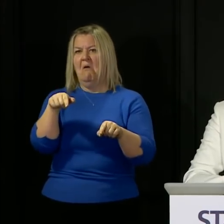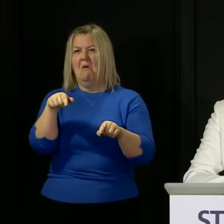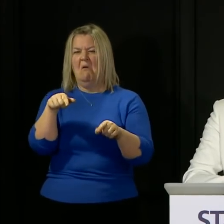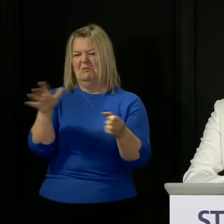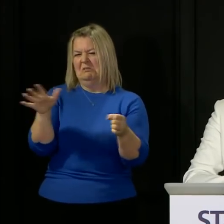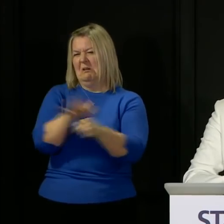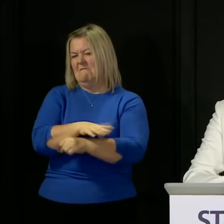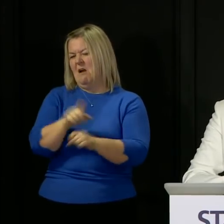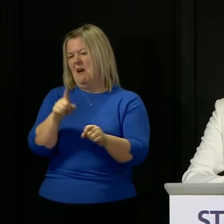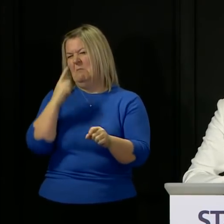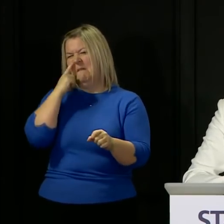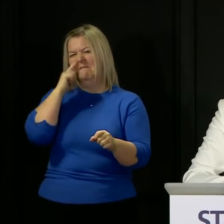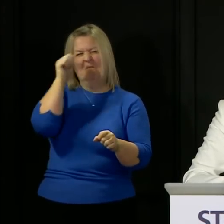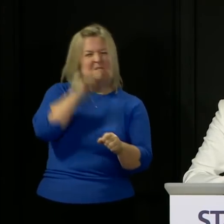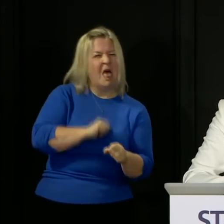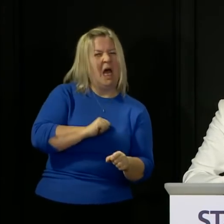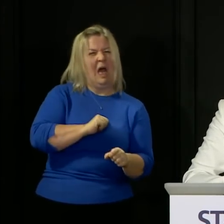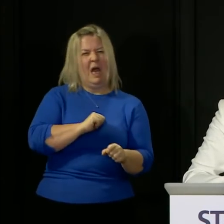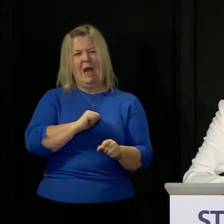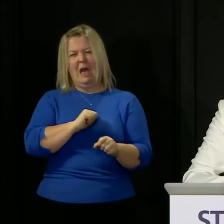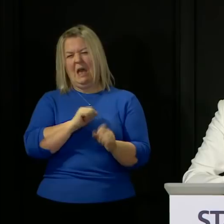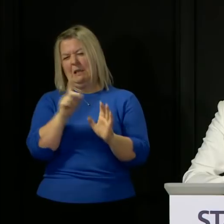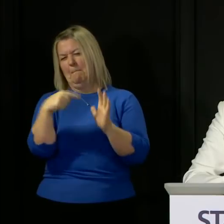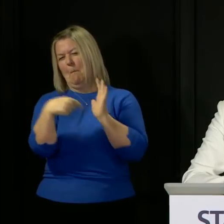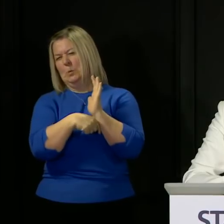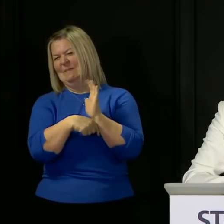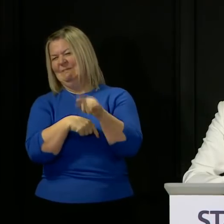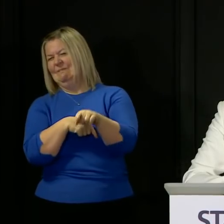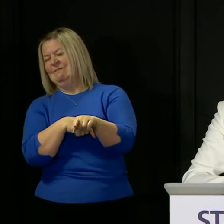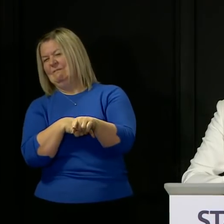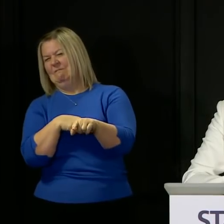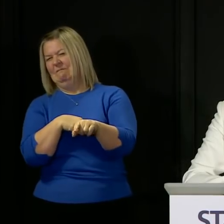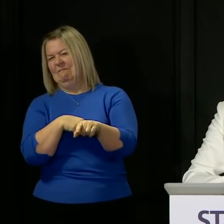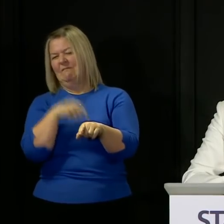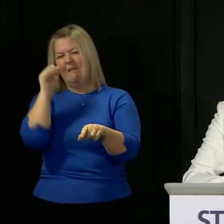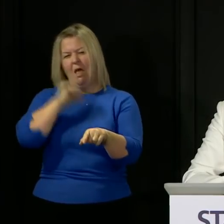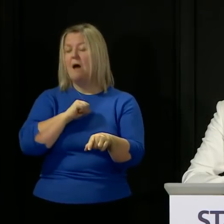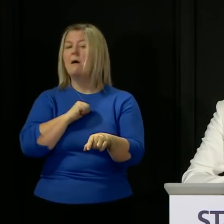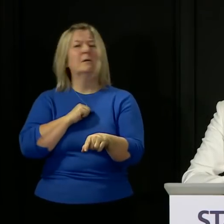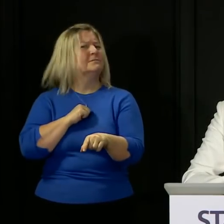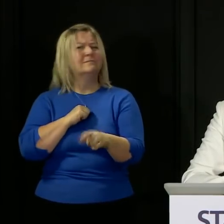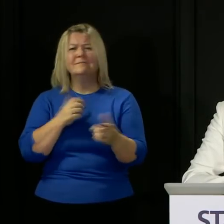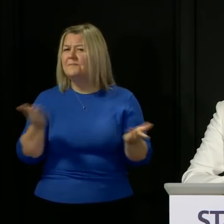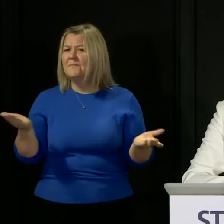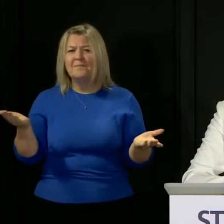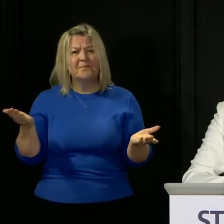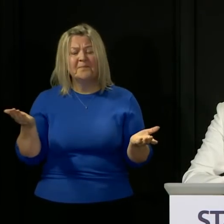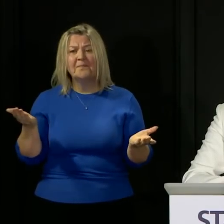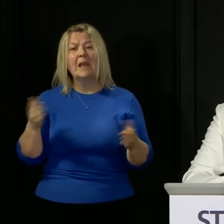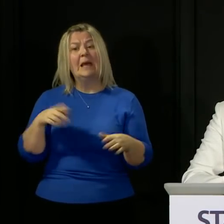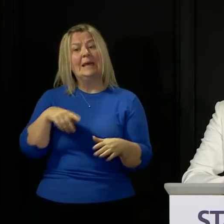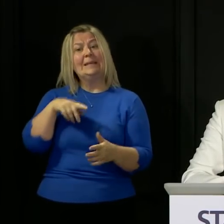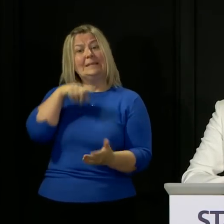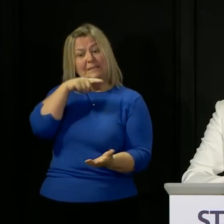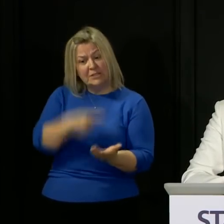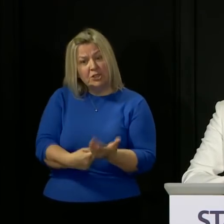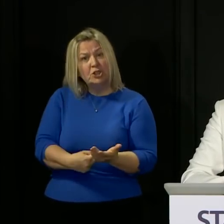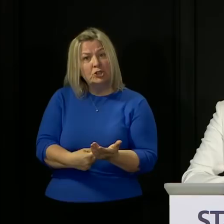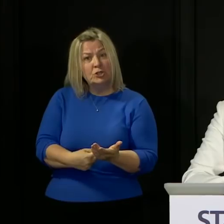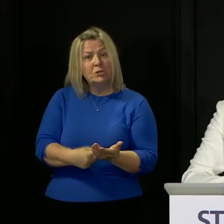covering things up why would we have been doing any of that we took decisions based on the normal